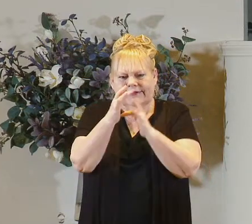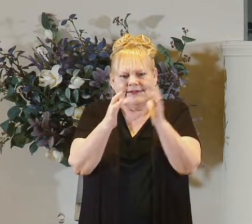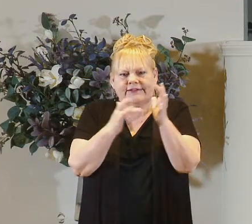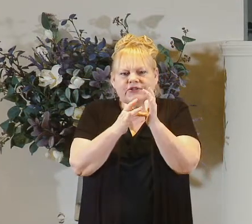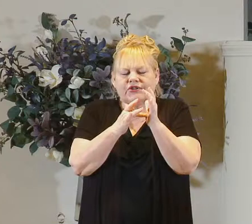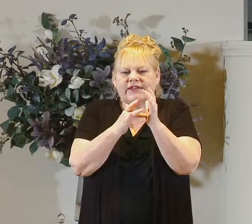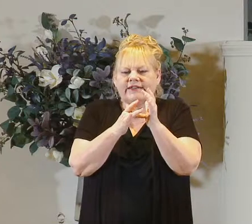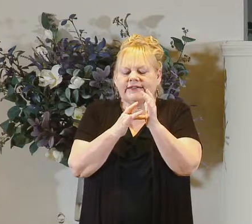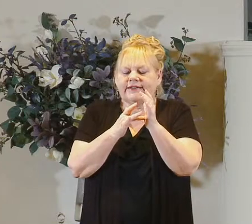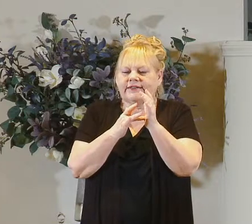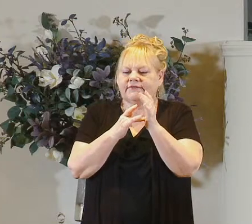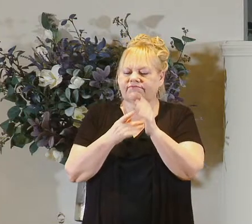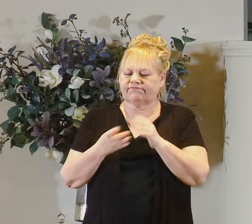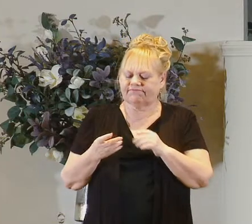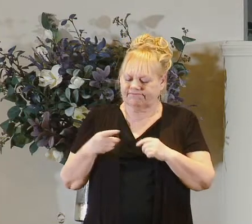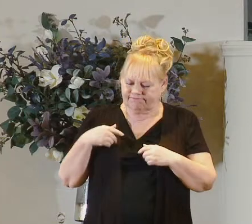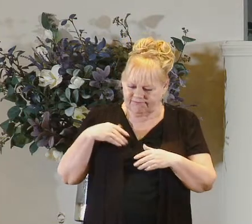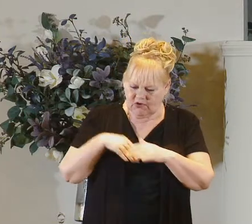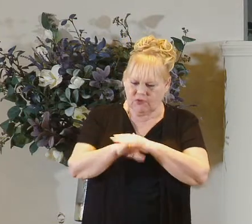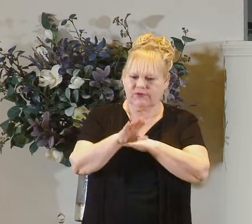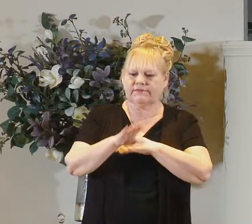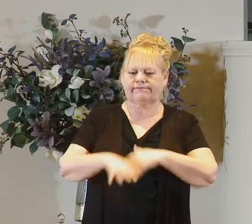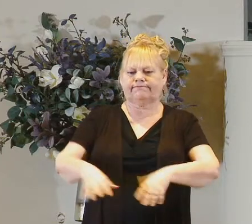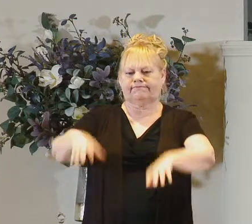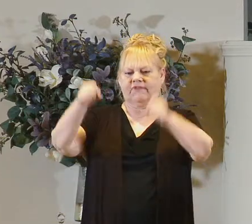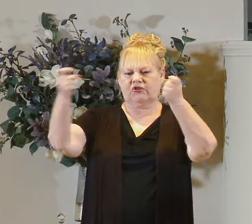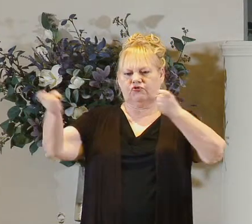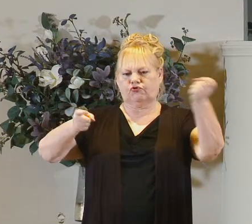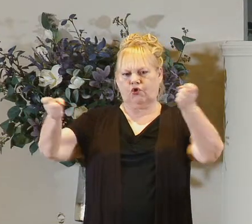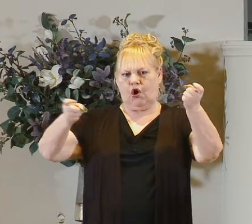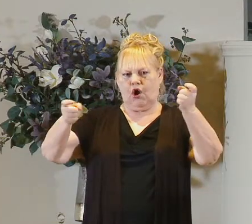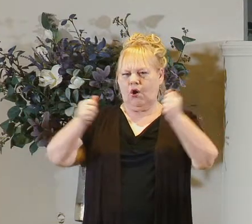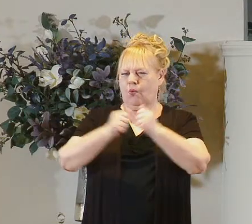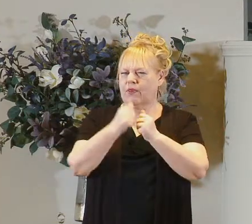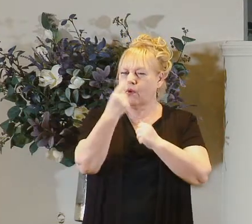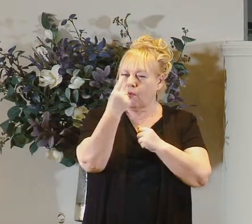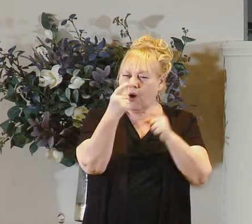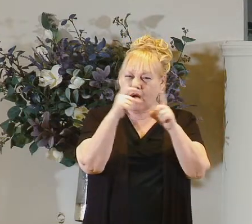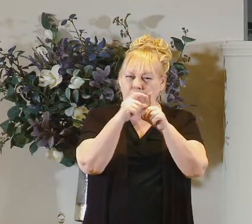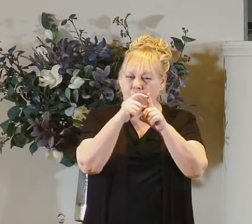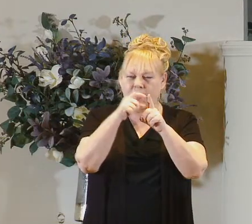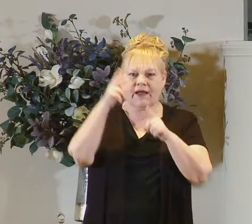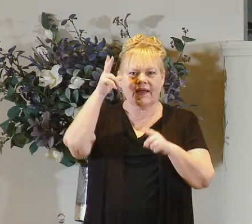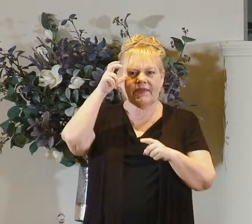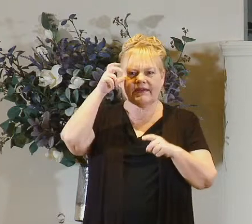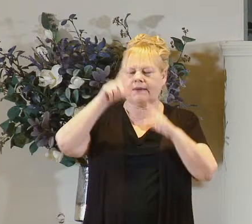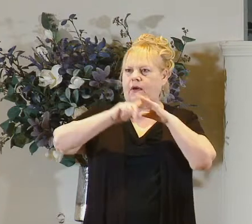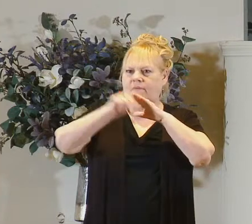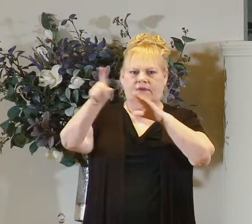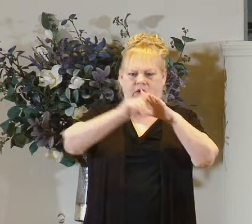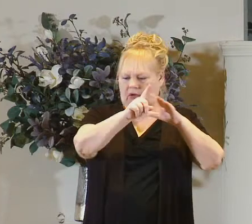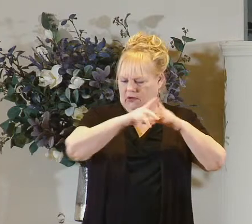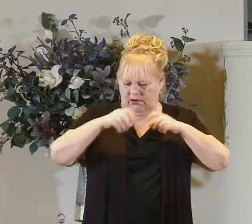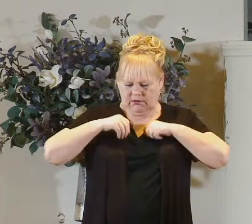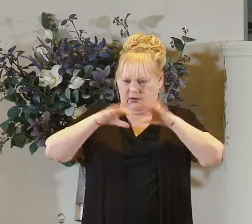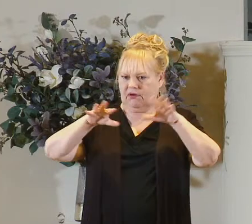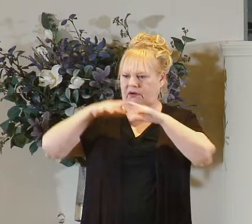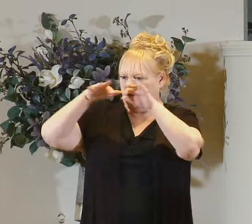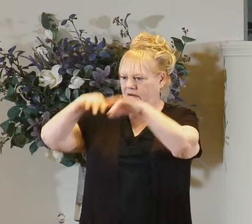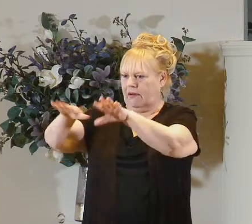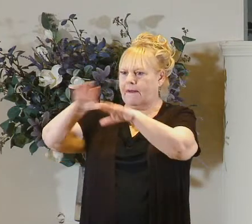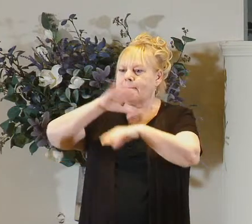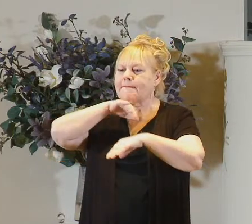steps in and he takes charge and with a simple word the demons flee pigs